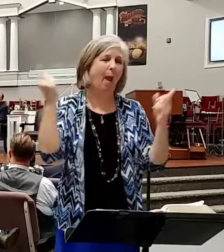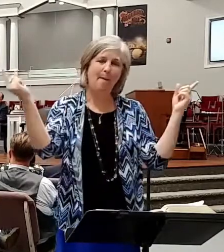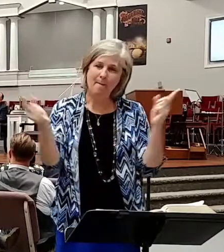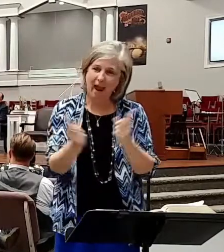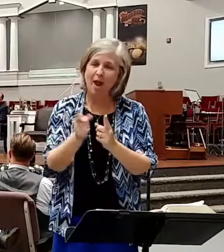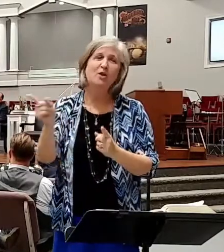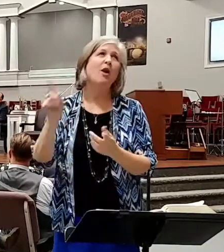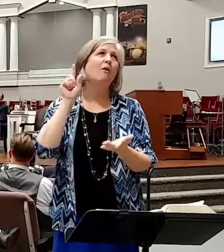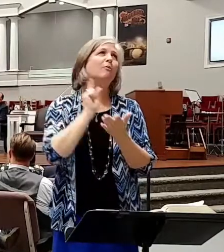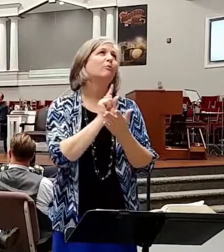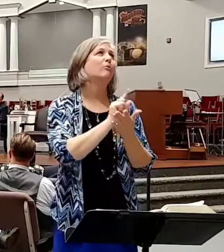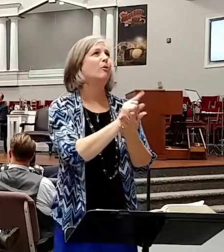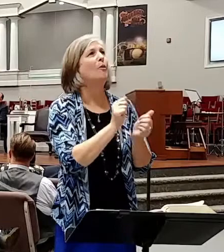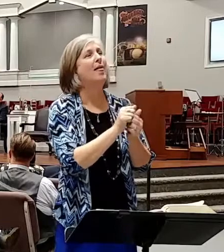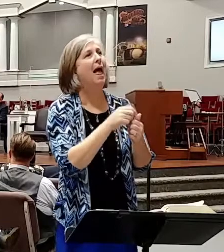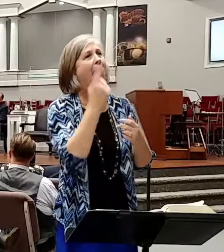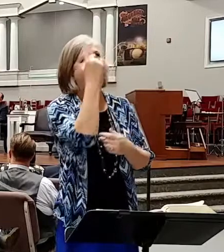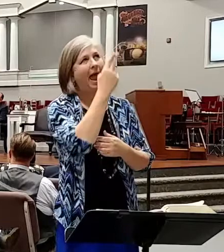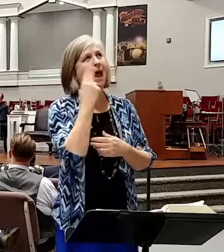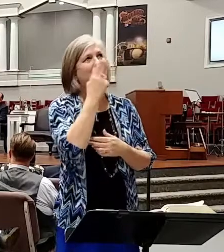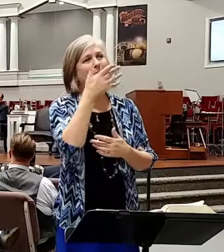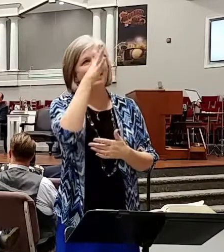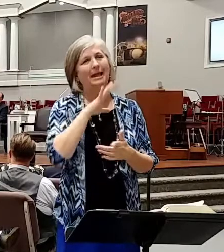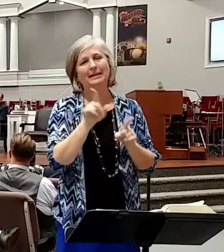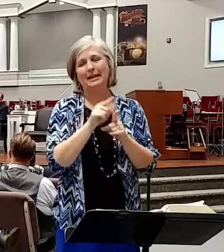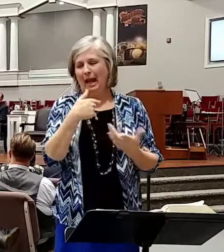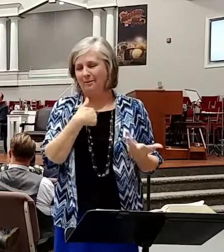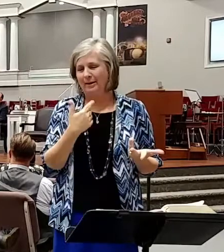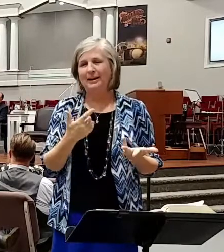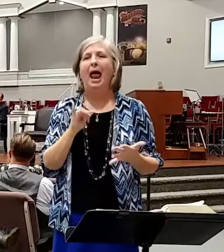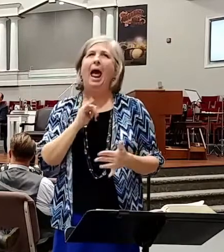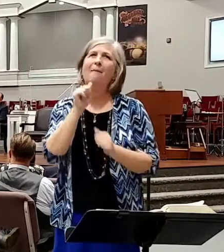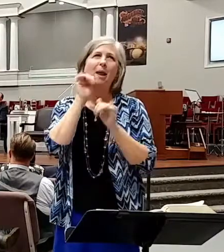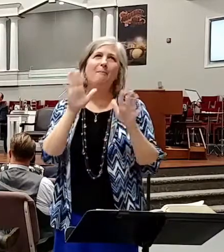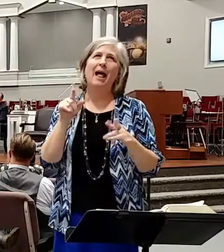love with a handsome thing like I was. And I'm telling you what's the truth. I've been a blessing to her ever since. But anyway,